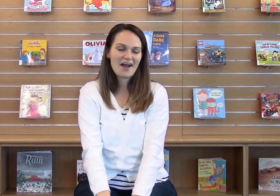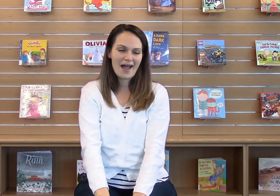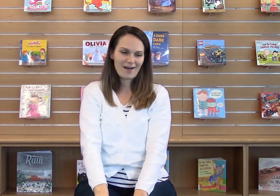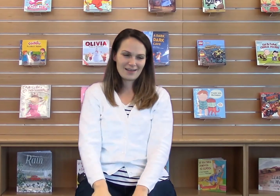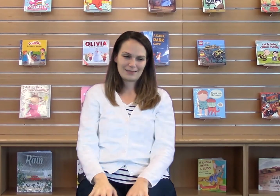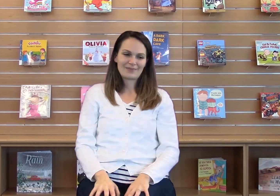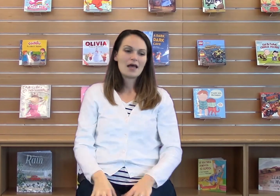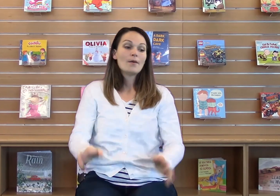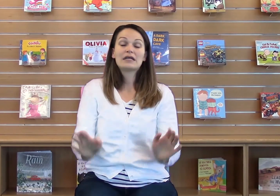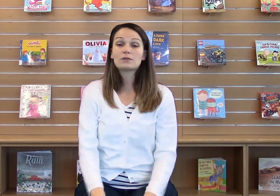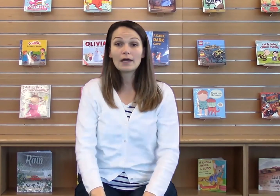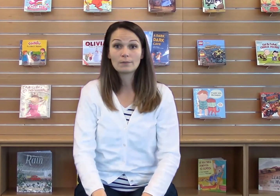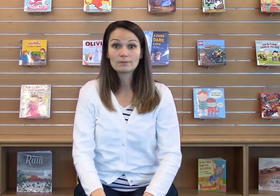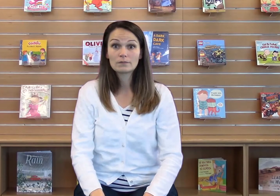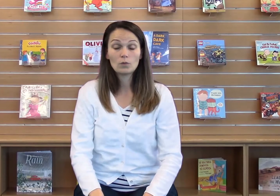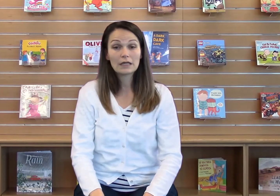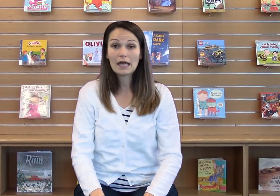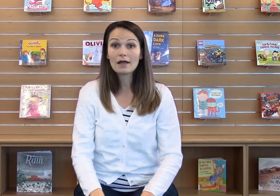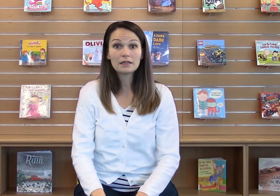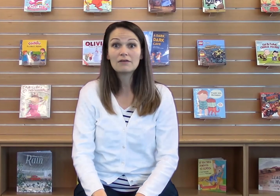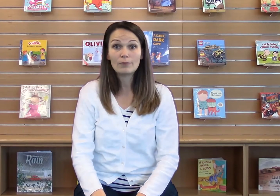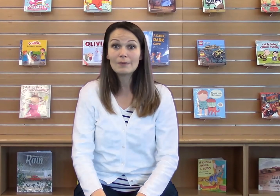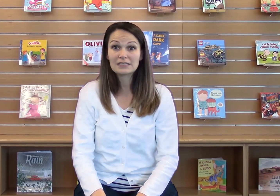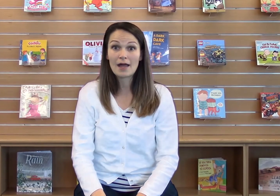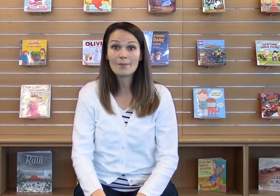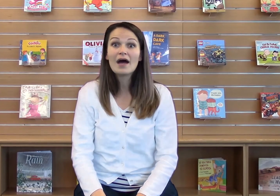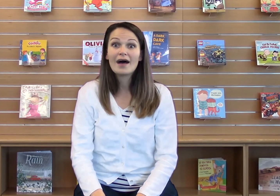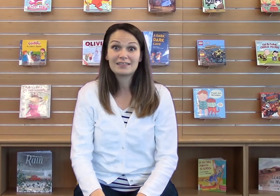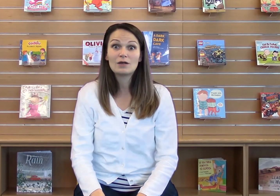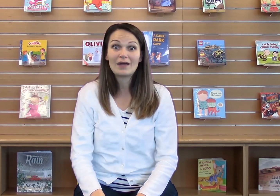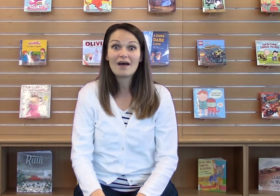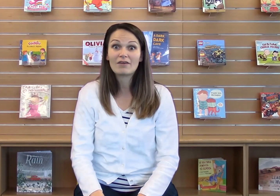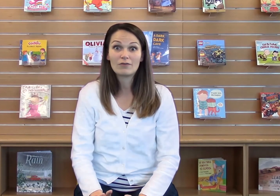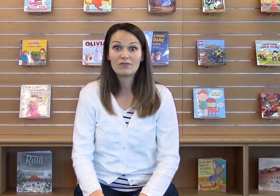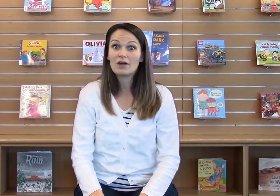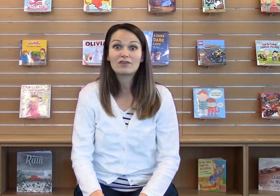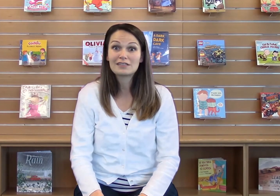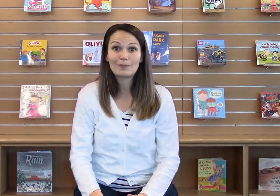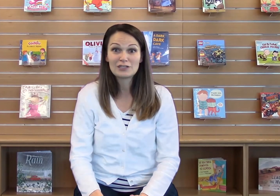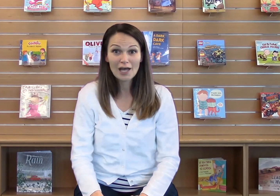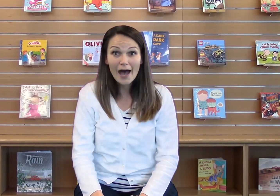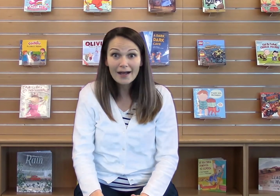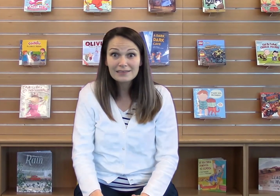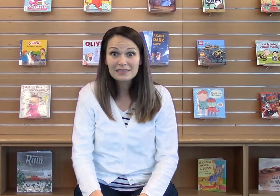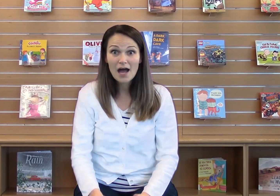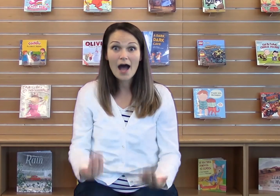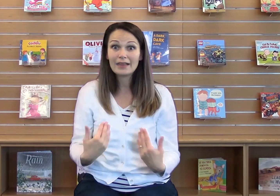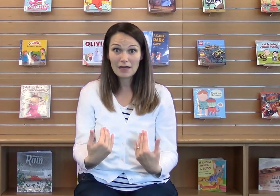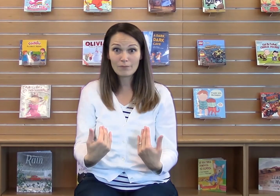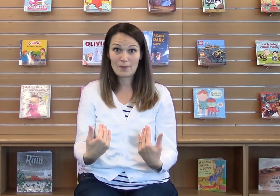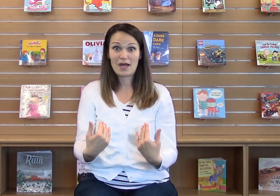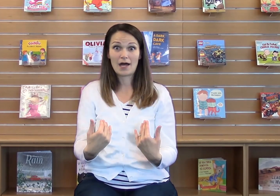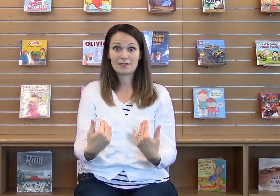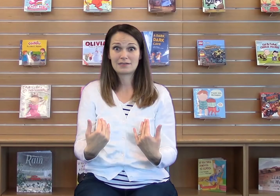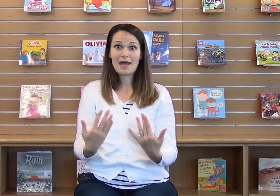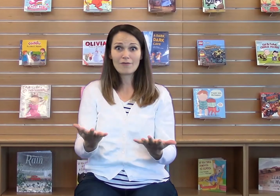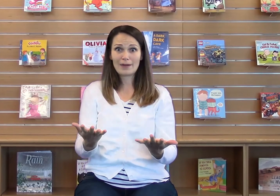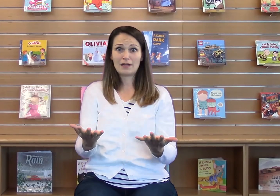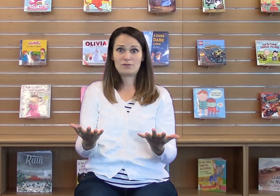Alright, awesome. But guess what? We can't leave baby time until we have our very, very special hugs. I love baby hugs. Everybody loves